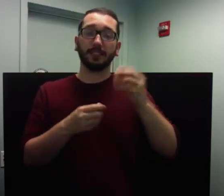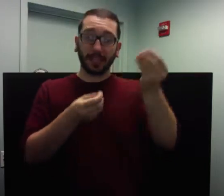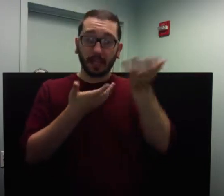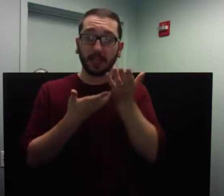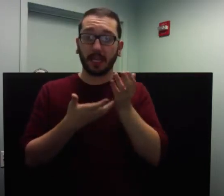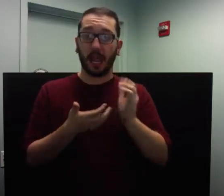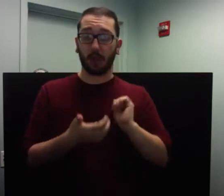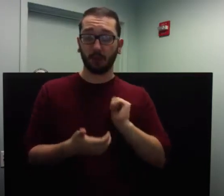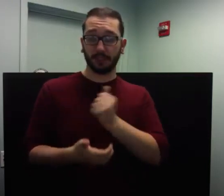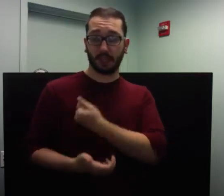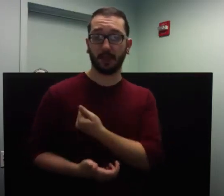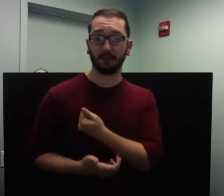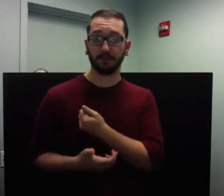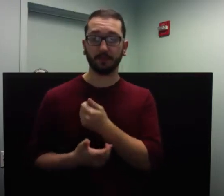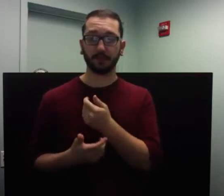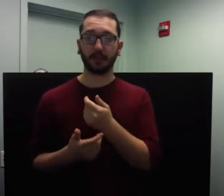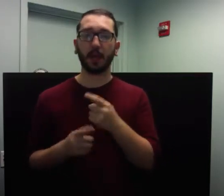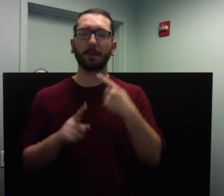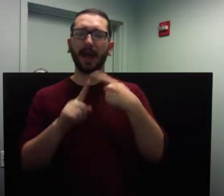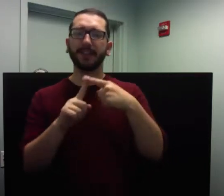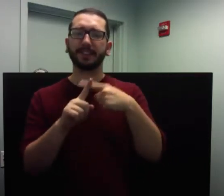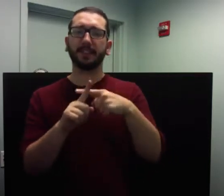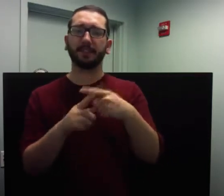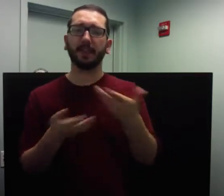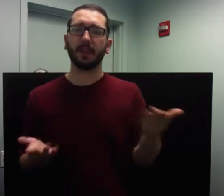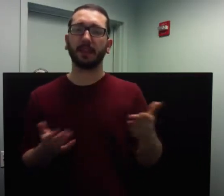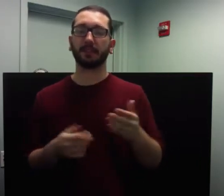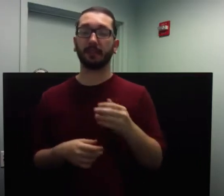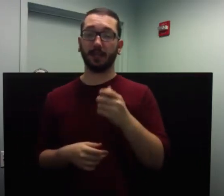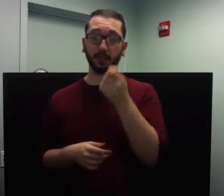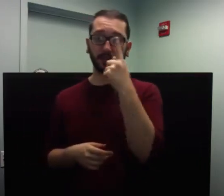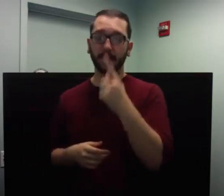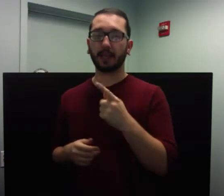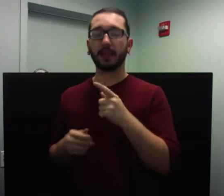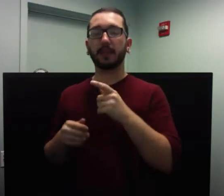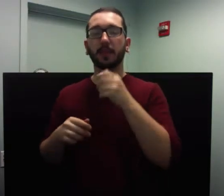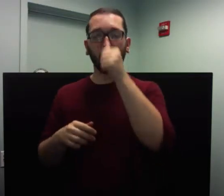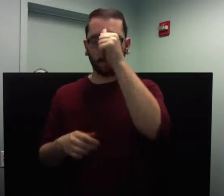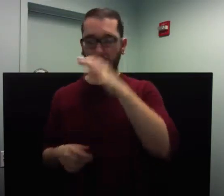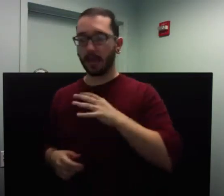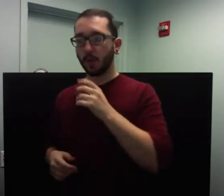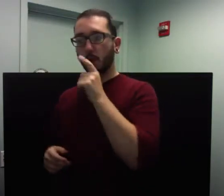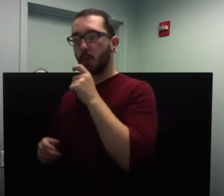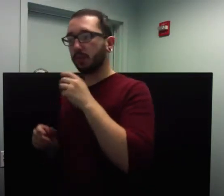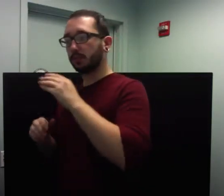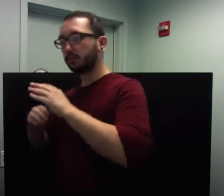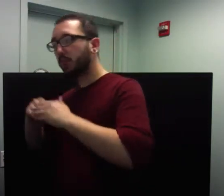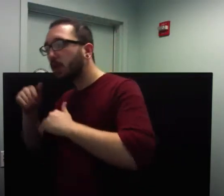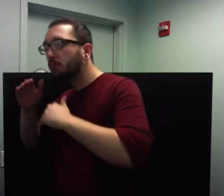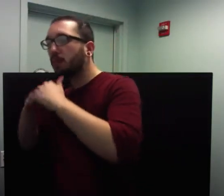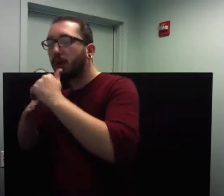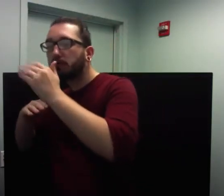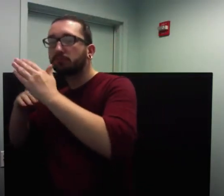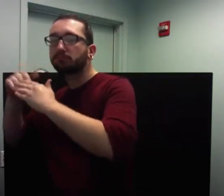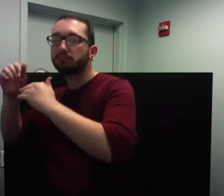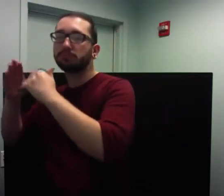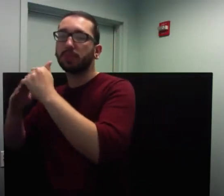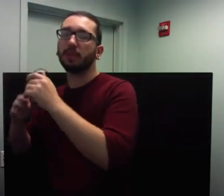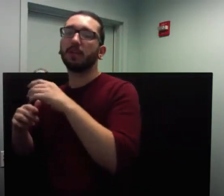You see, the man laying bricks performs the very same task as the man who is building a beautiful